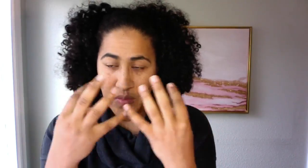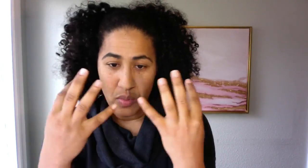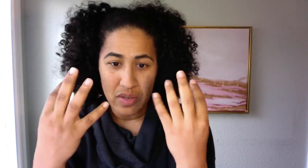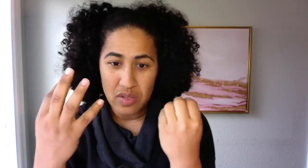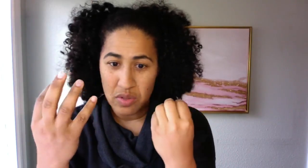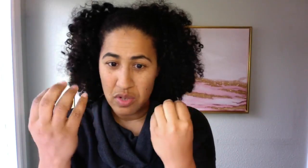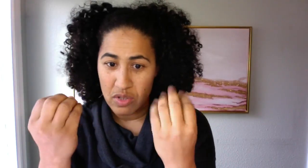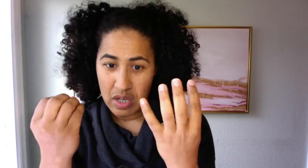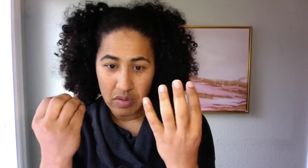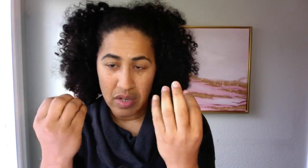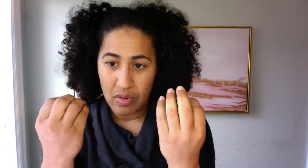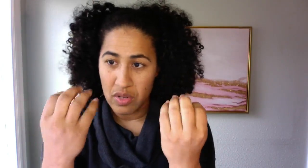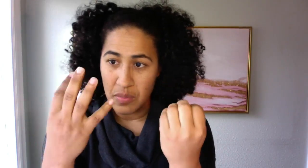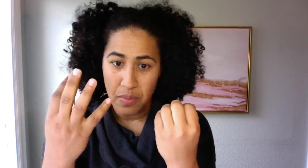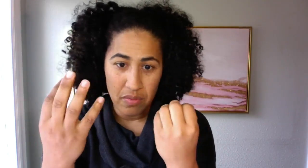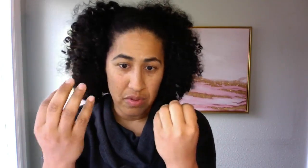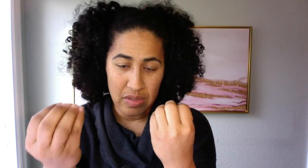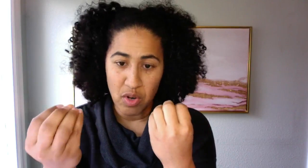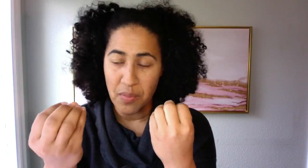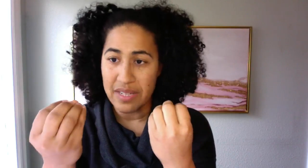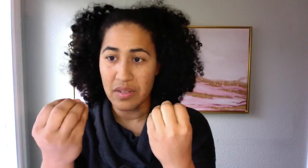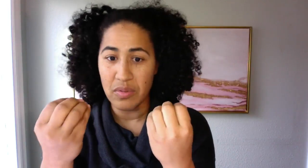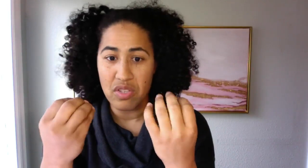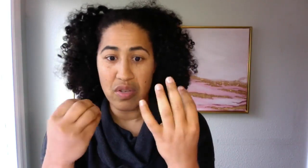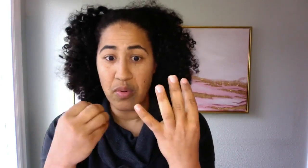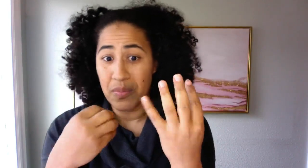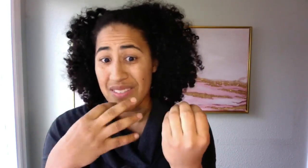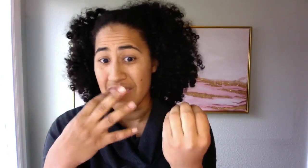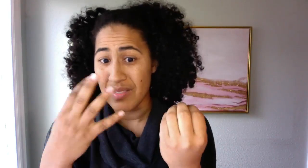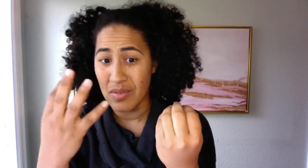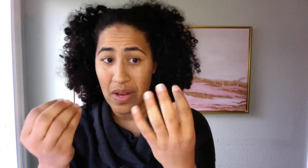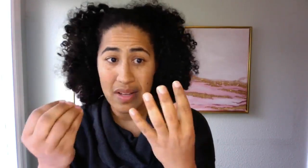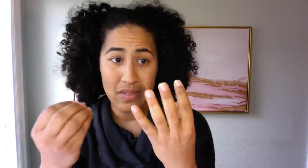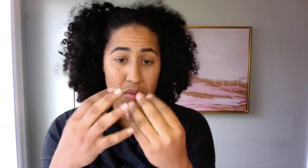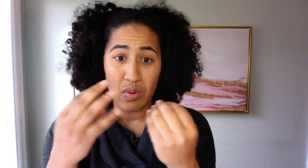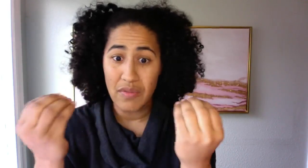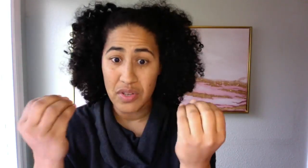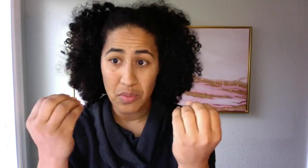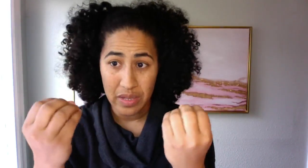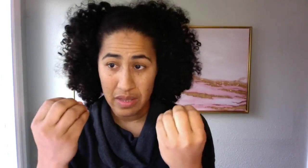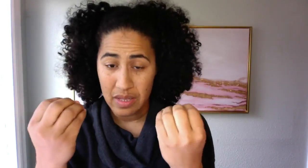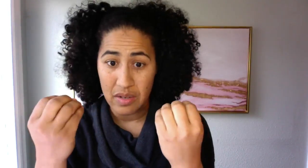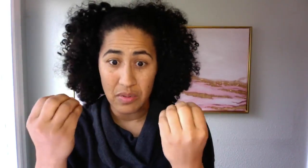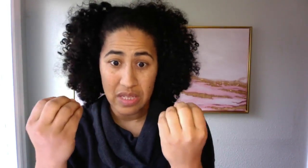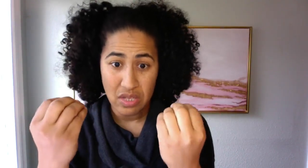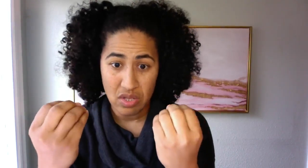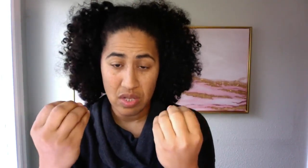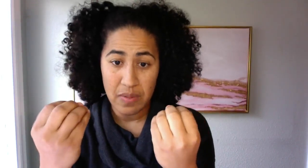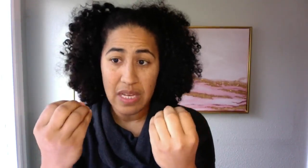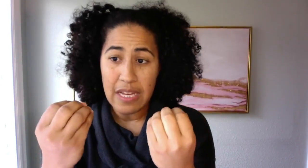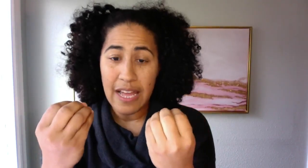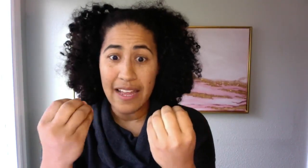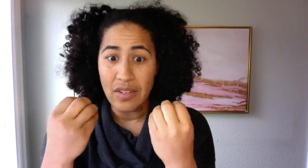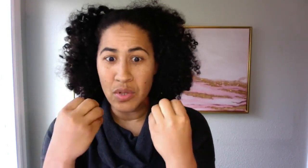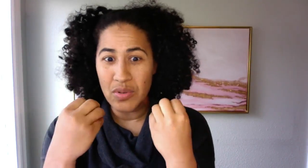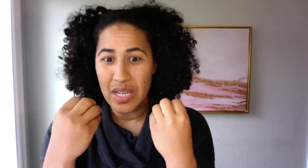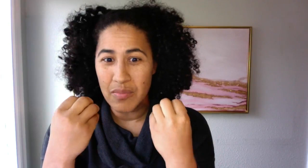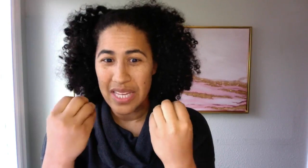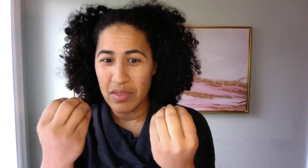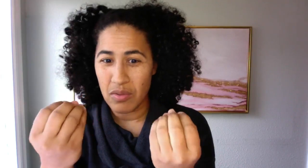whether it's with your children or your romantic relationship or business or a boss or whoever you're with in a relationship, and you can make it through